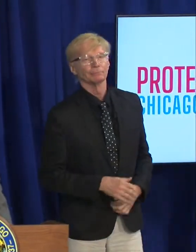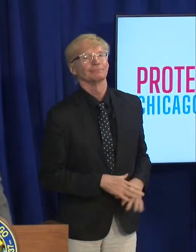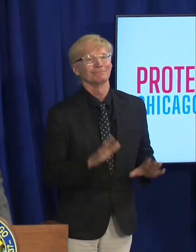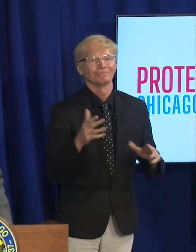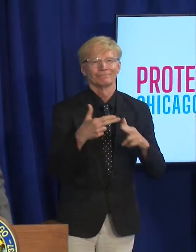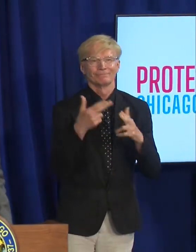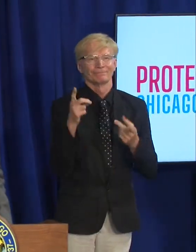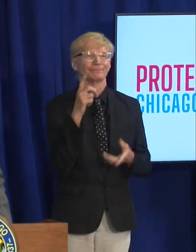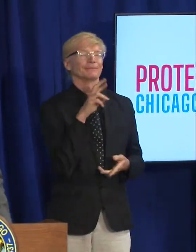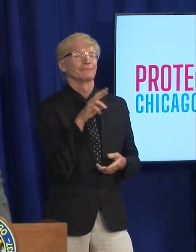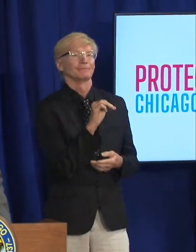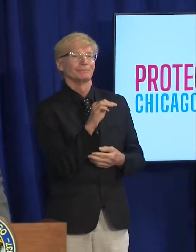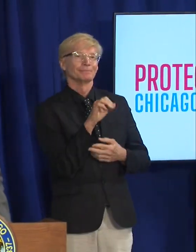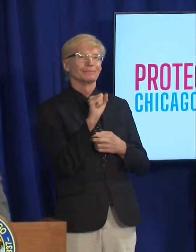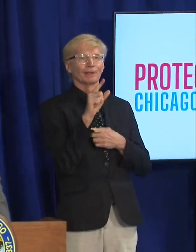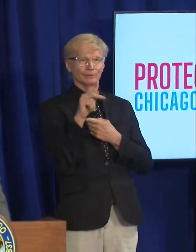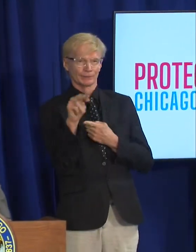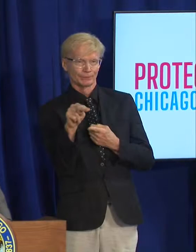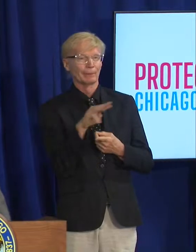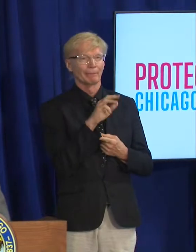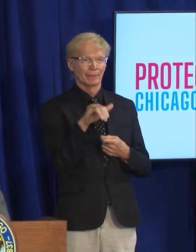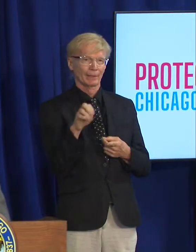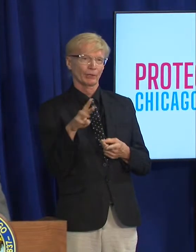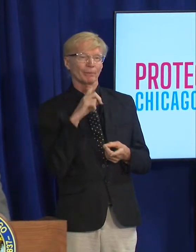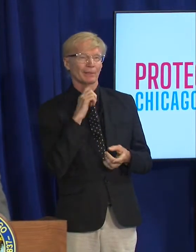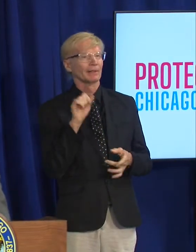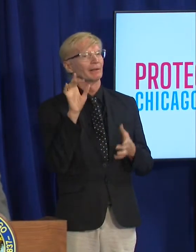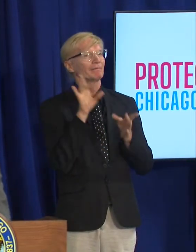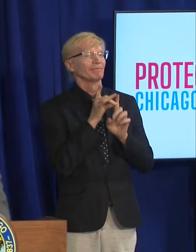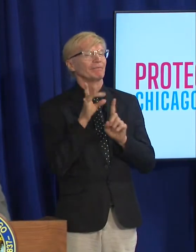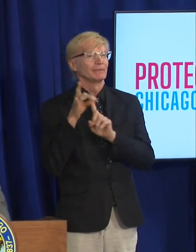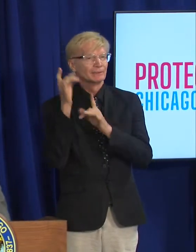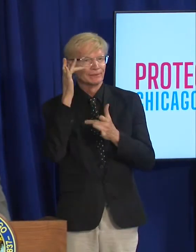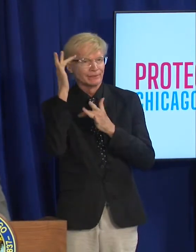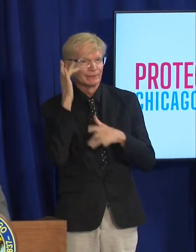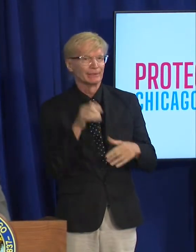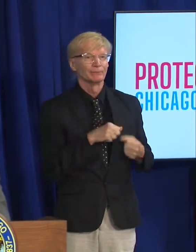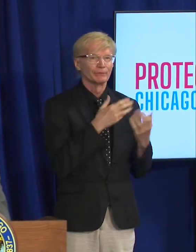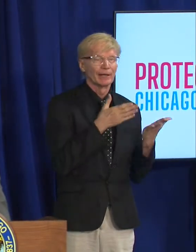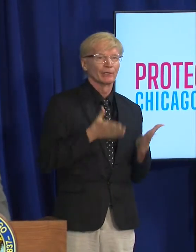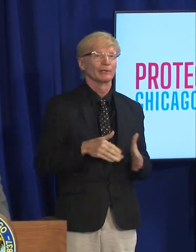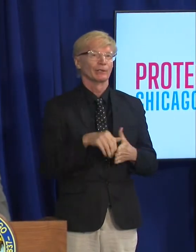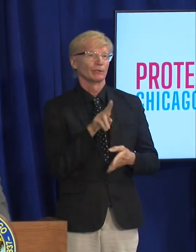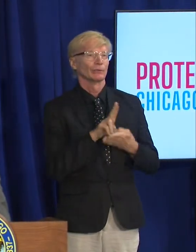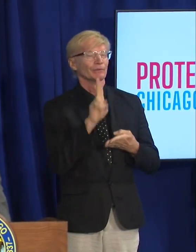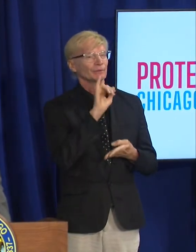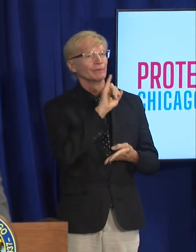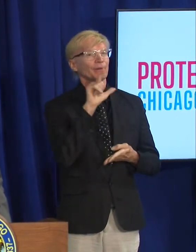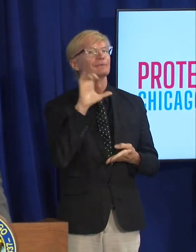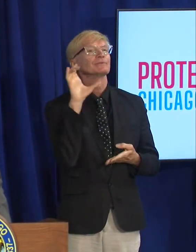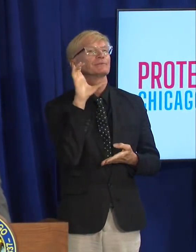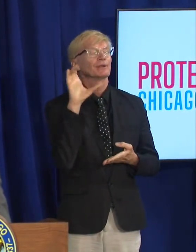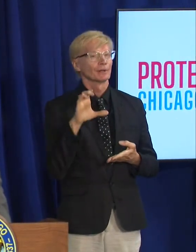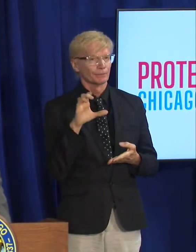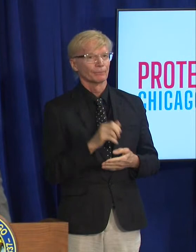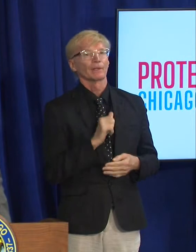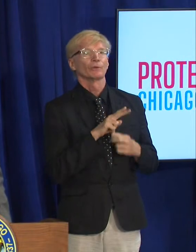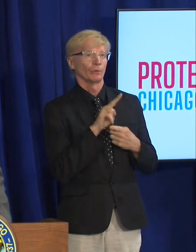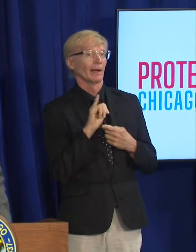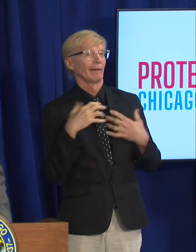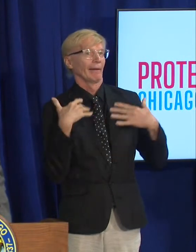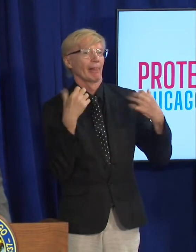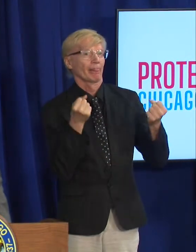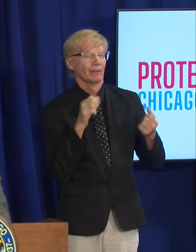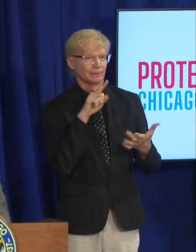my name is Stockton Mayer I'm an infectious disease provider at UI Health I'm also the physician lead for our outbreak response team at UI Health